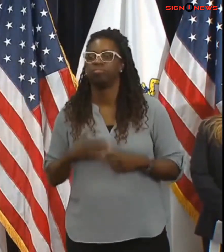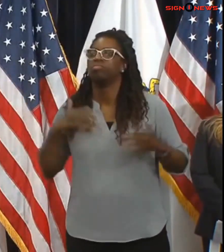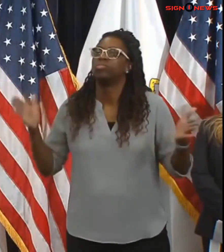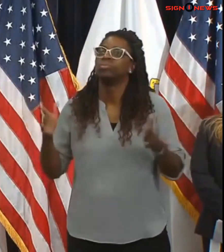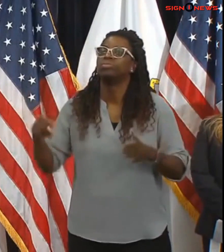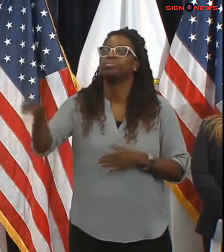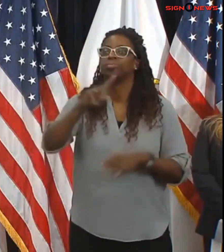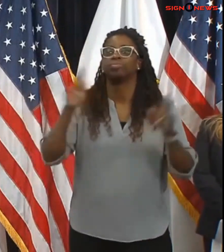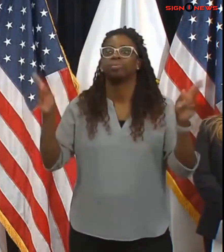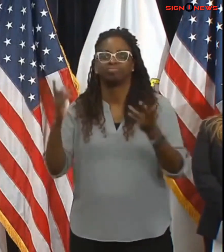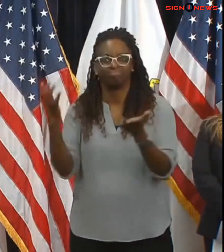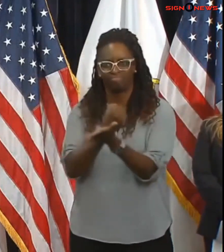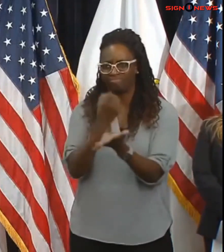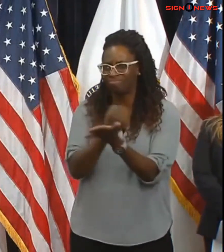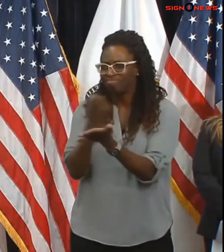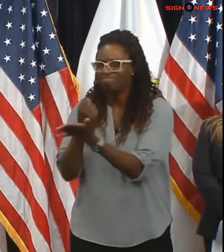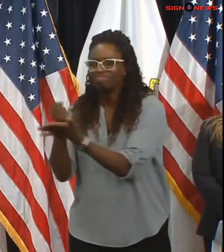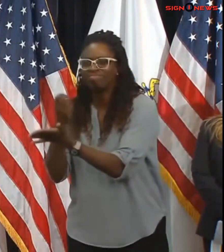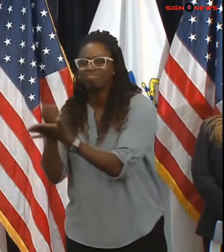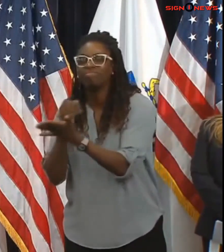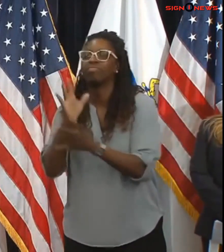restaurant, get the takeout, help them out.